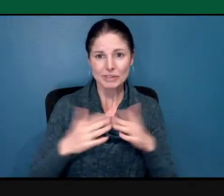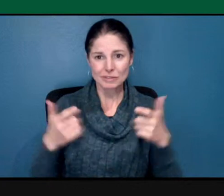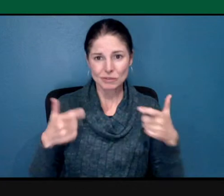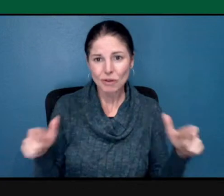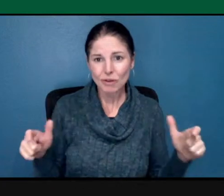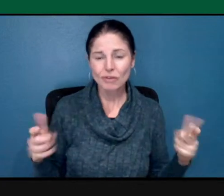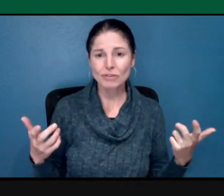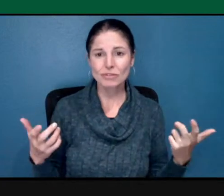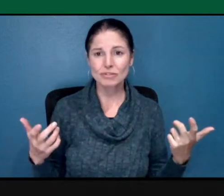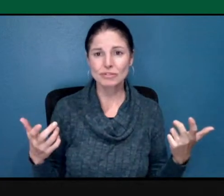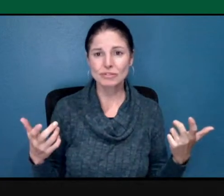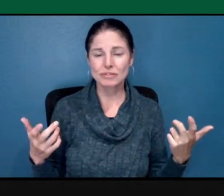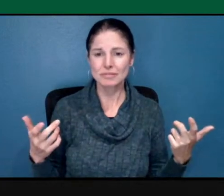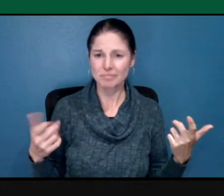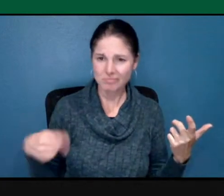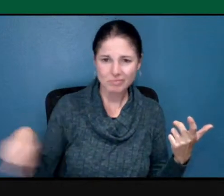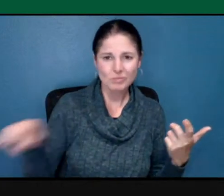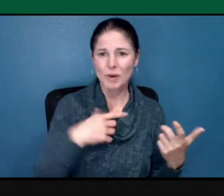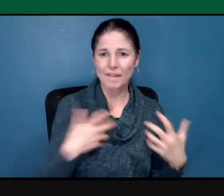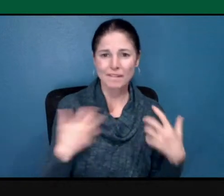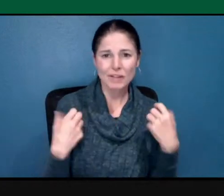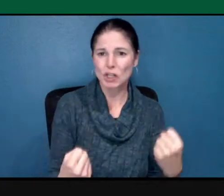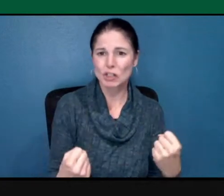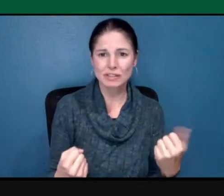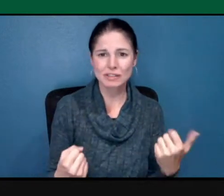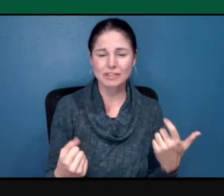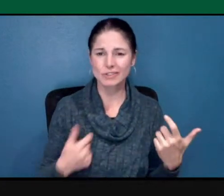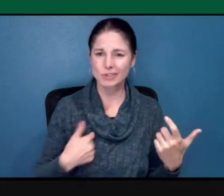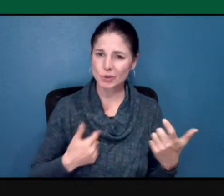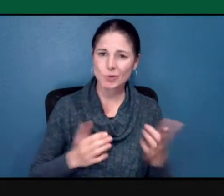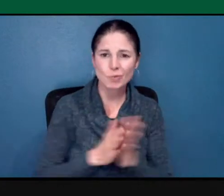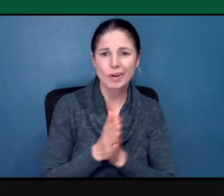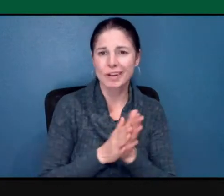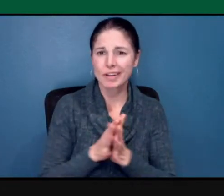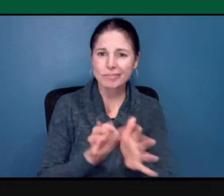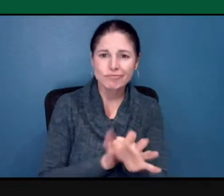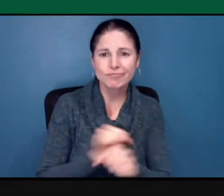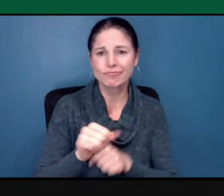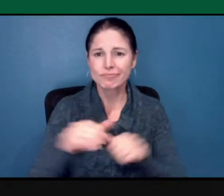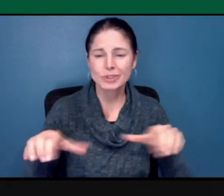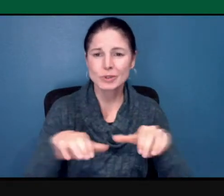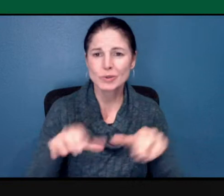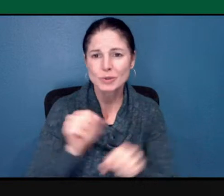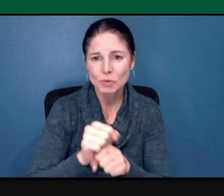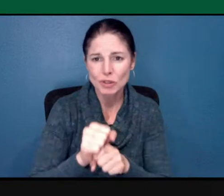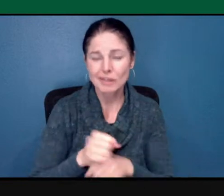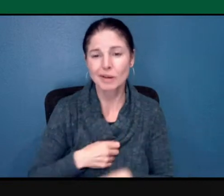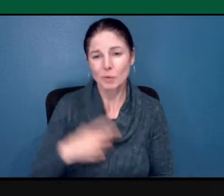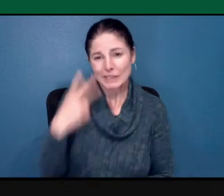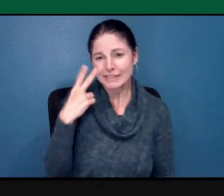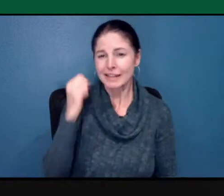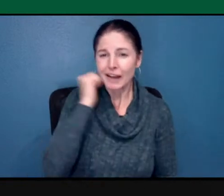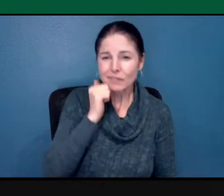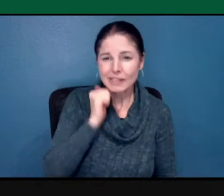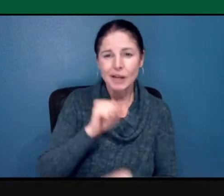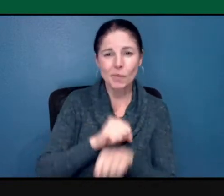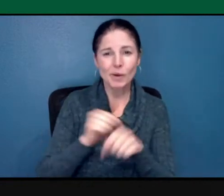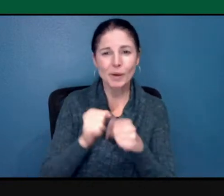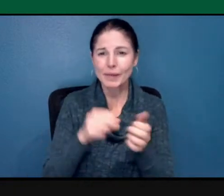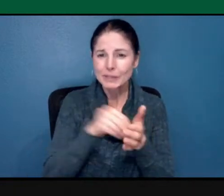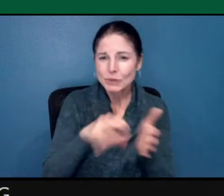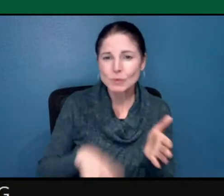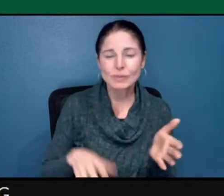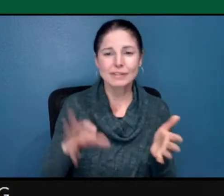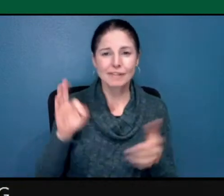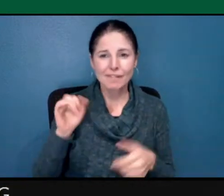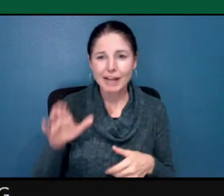and fortitude. We see this every day working with the students, the staff and the faculty. This is